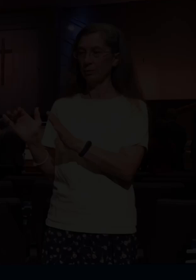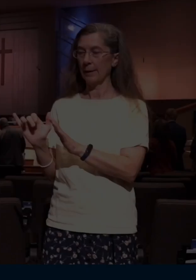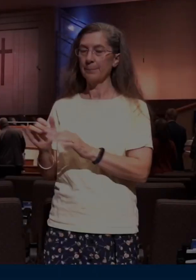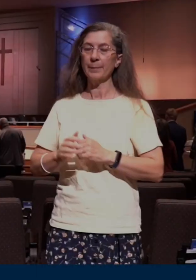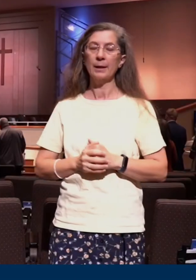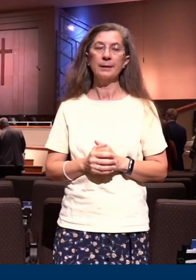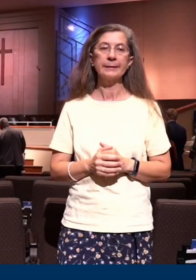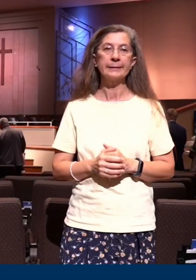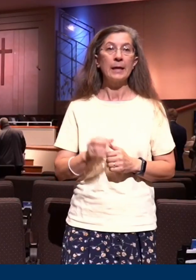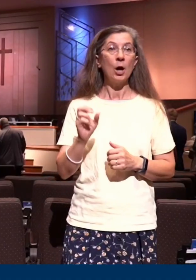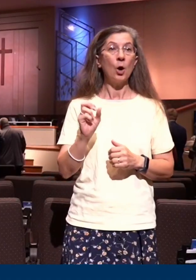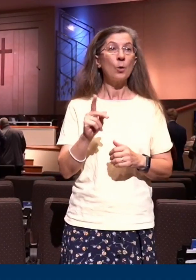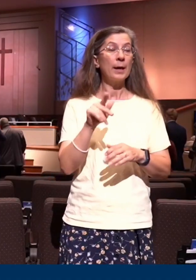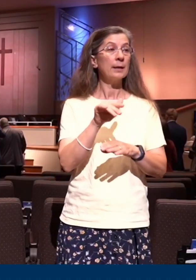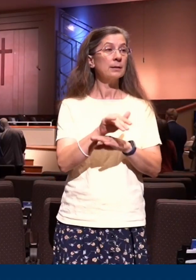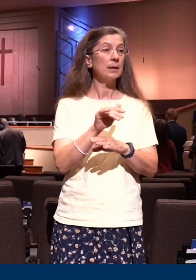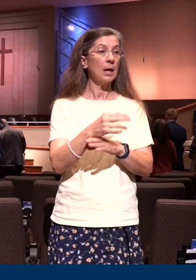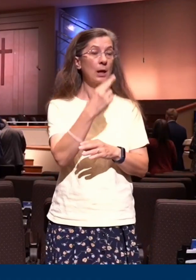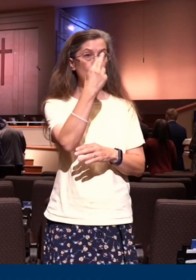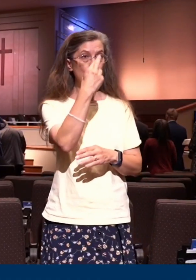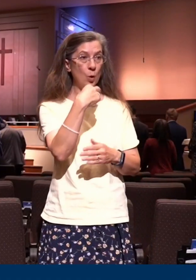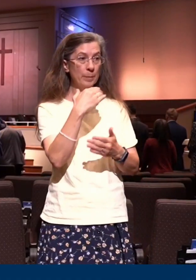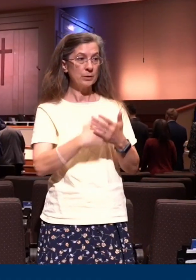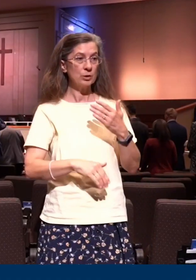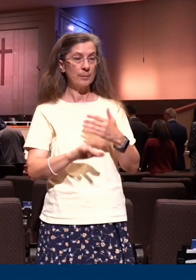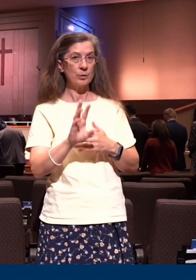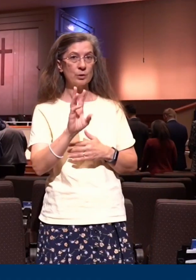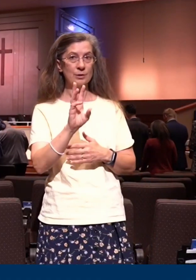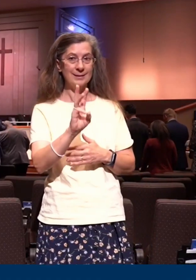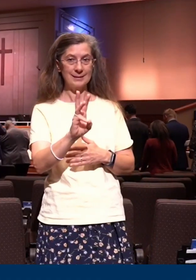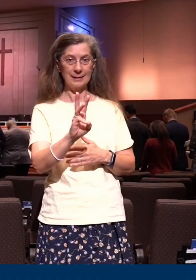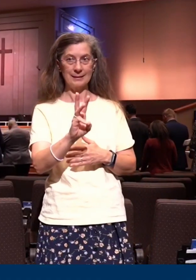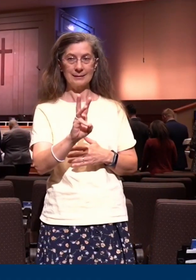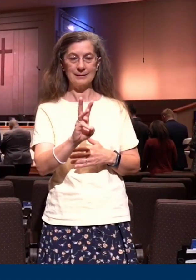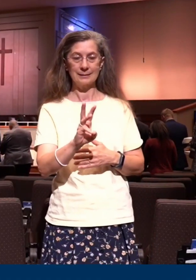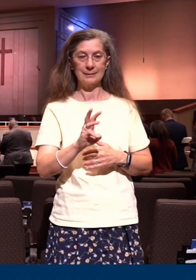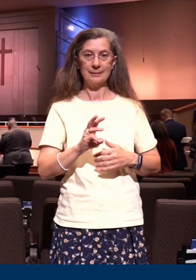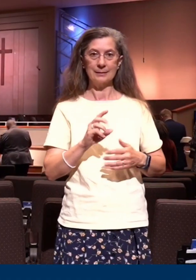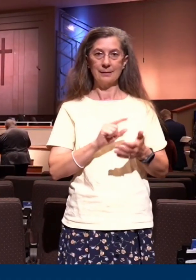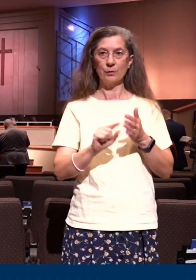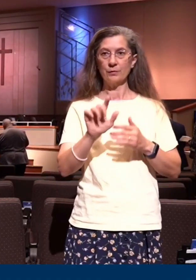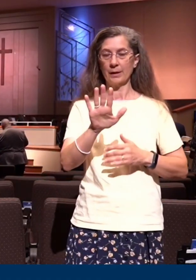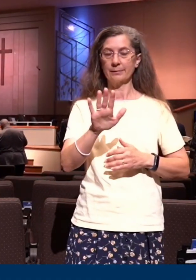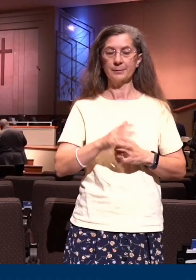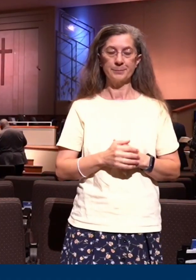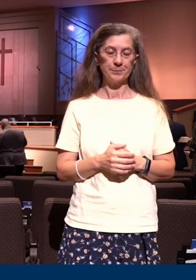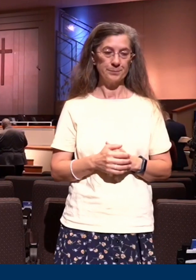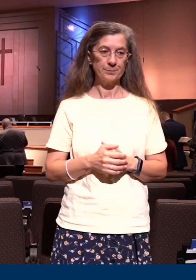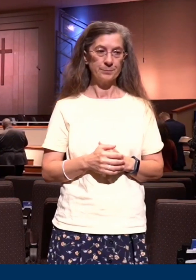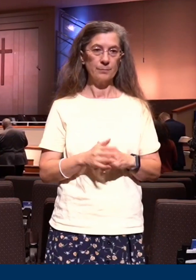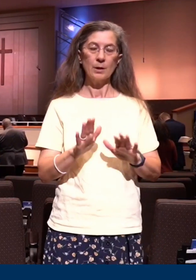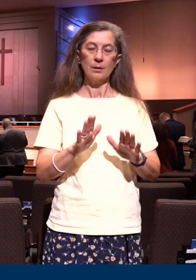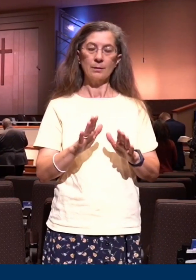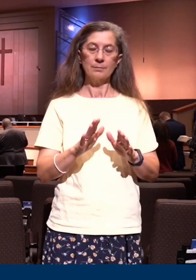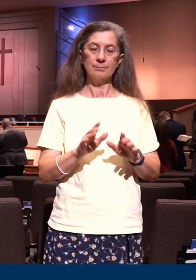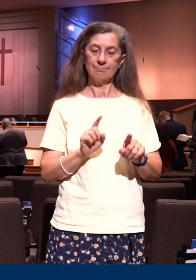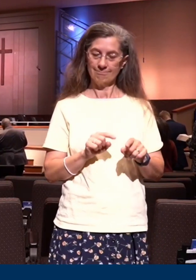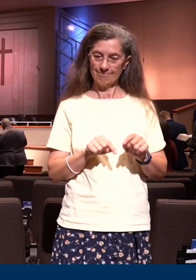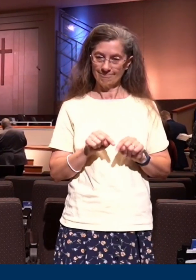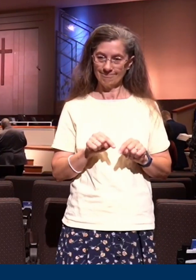Well, tonight we're going to be in Romans chapter 6 and let's follow along in verse 5 and actually we're going to pick up at the